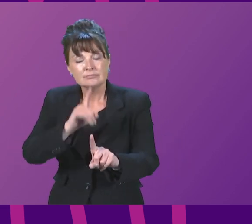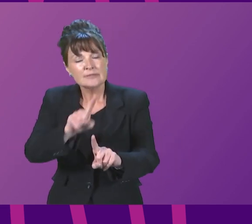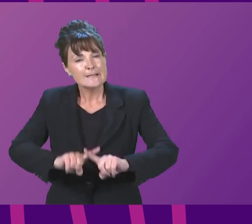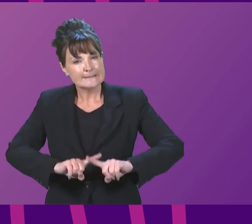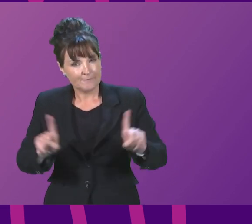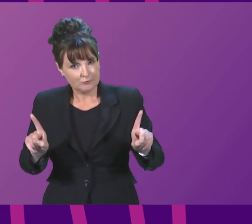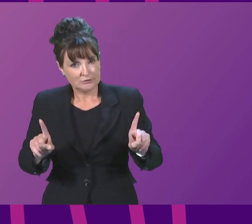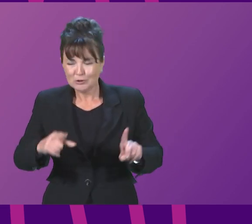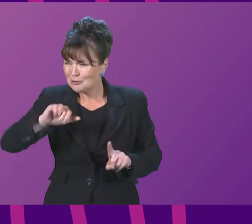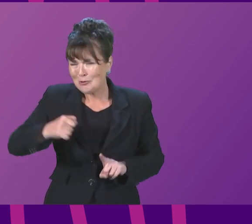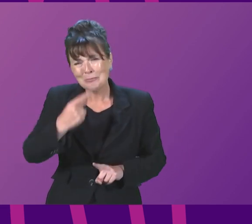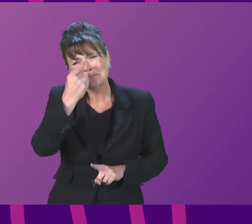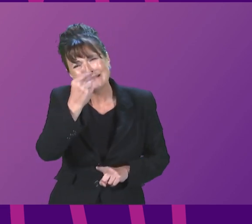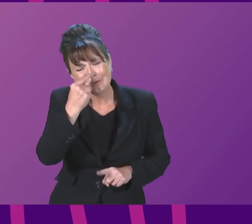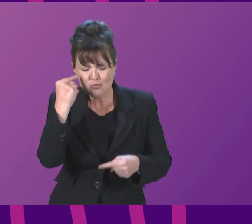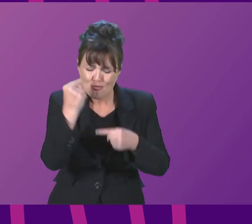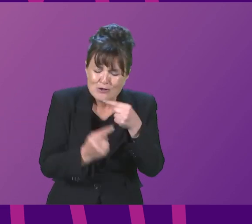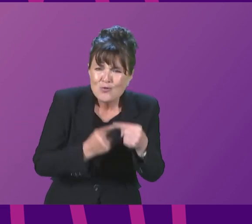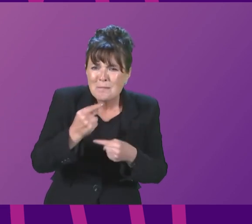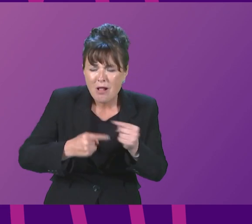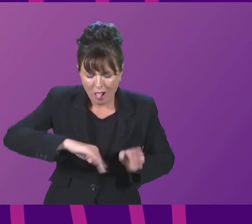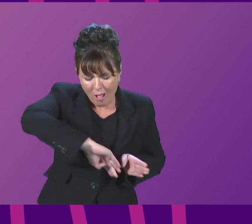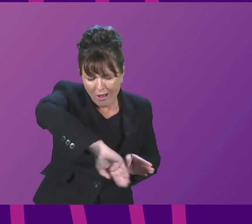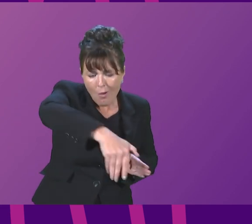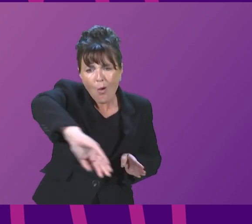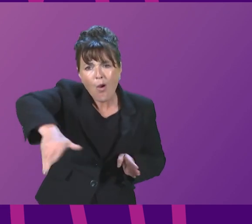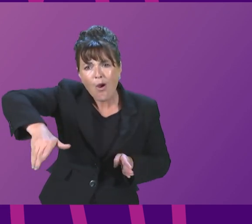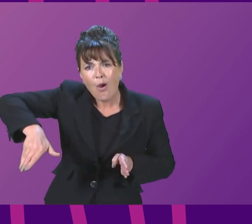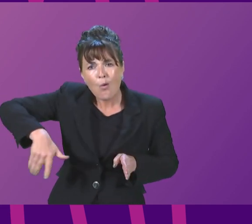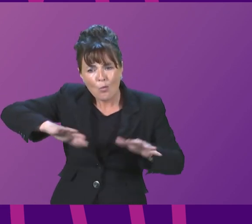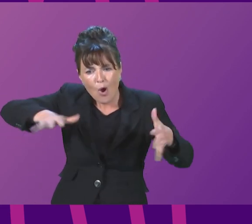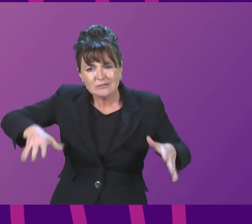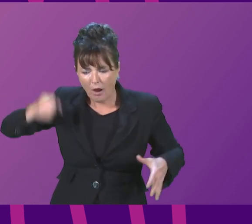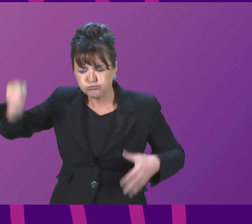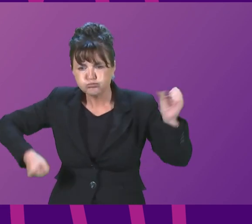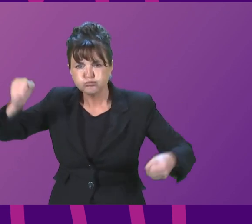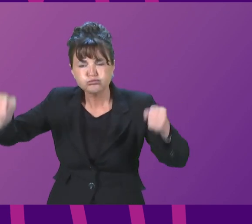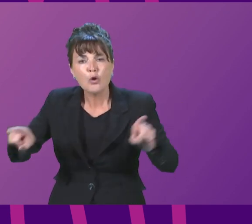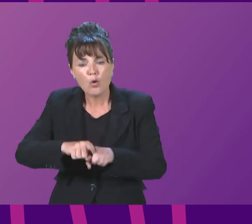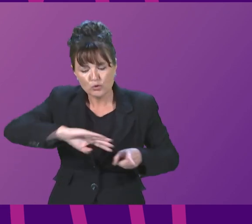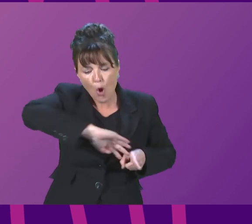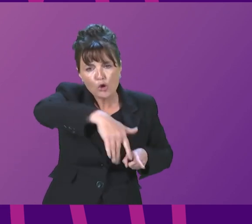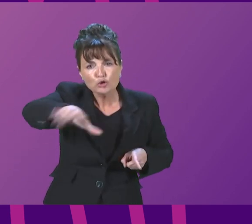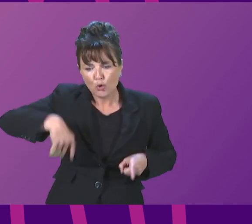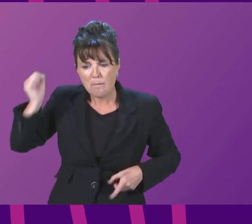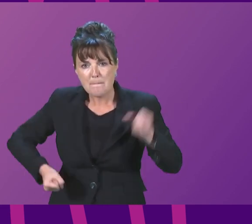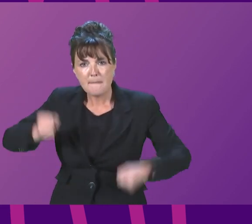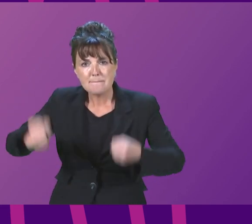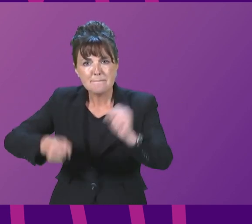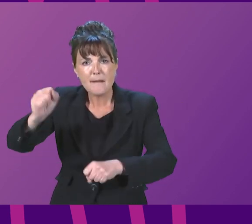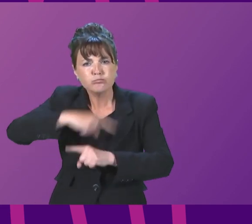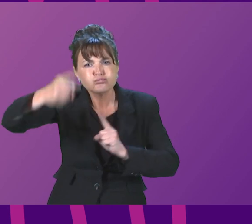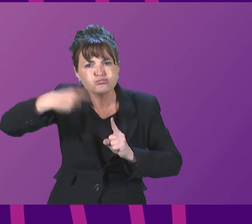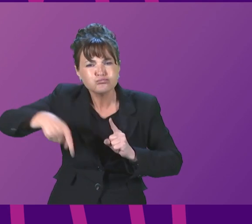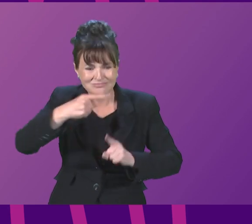in renewables offshore and on shore wind can already be generated more cheaply than gas-fired power or